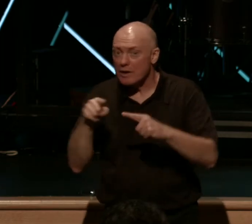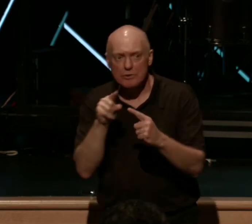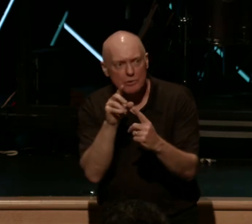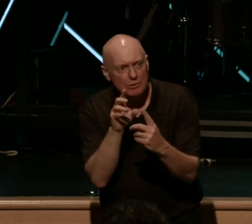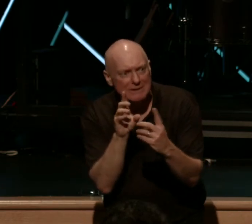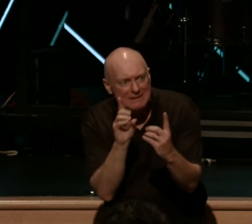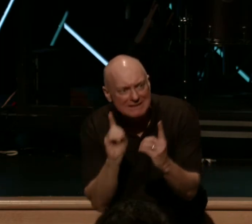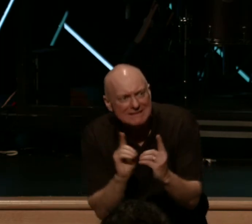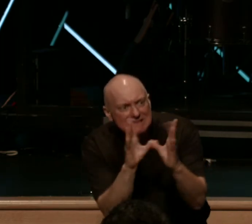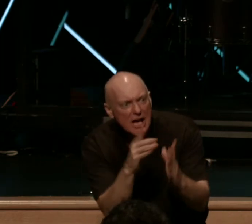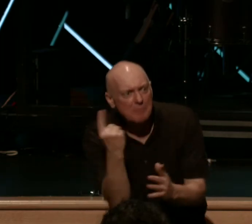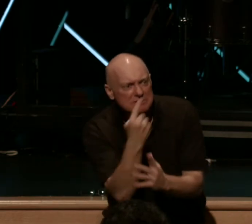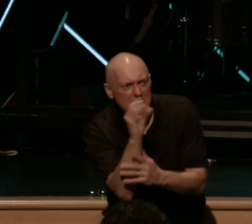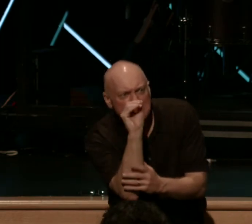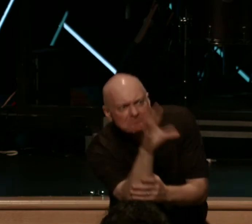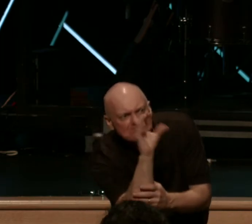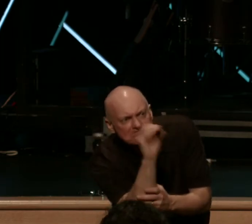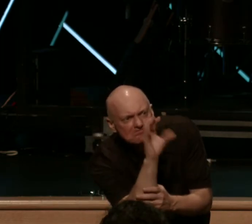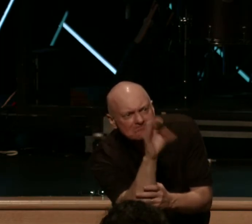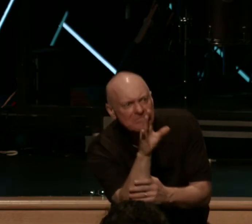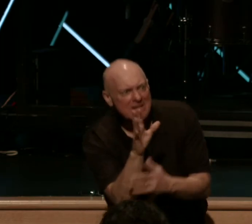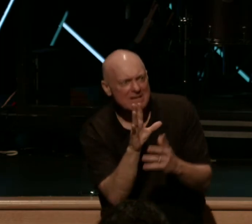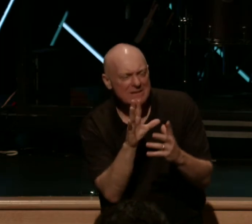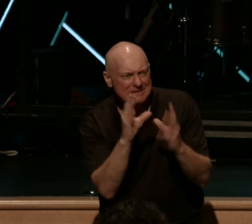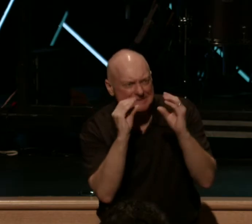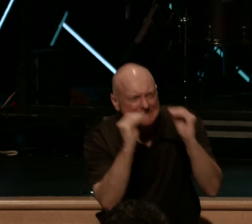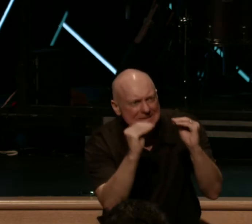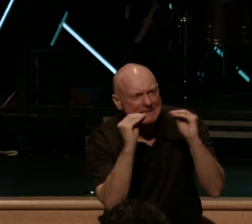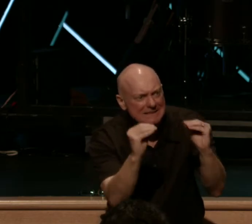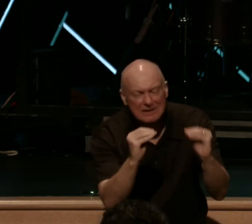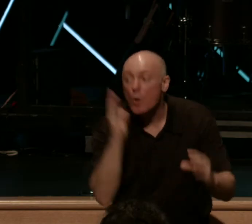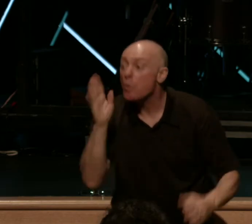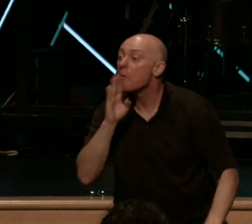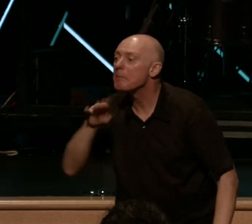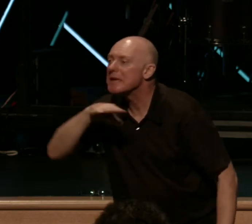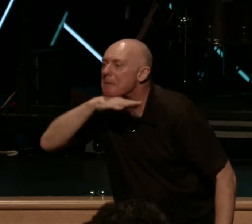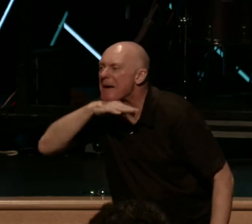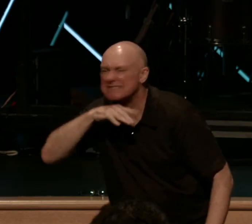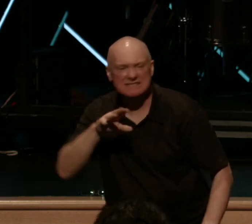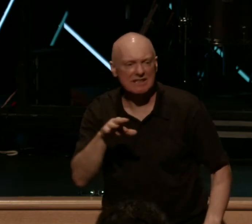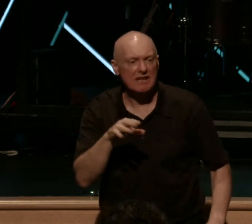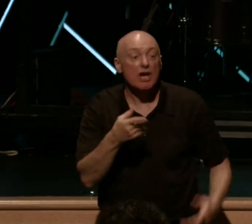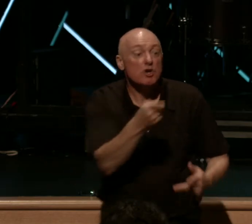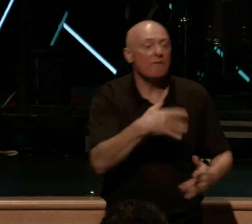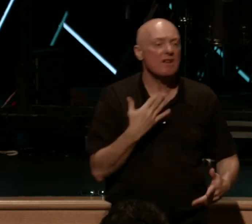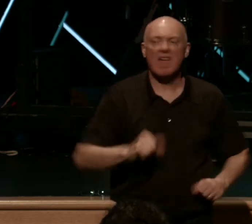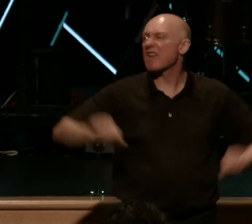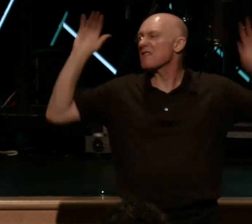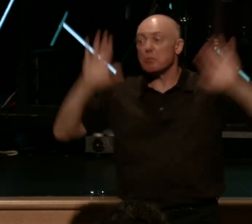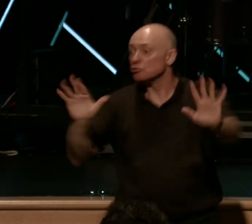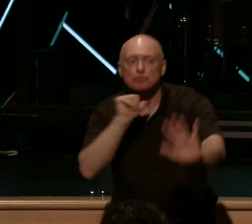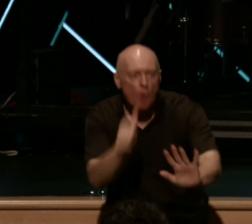reaching the nation with the gospel, when you're investing in people, it's going to be messy, you're going to want to throw in the towel, don't. Look to me.